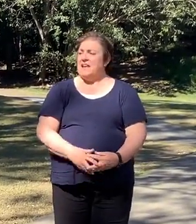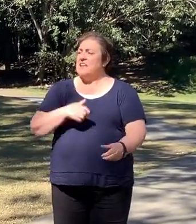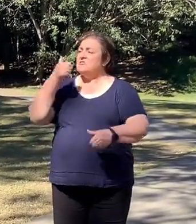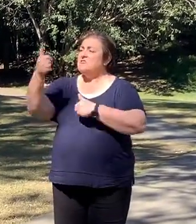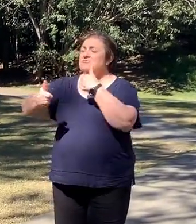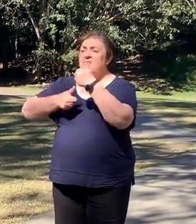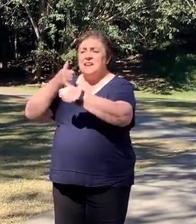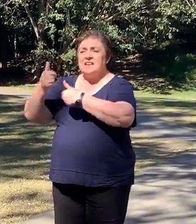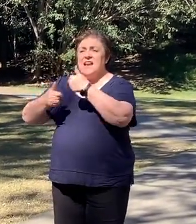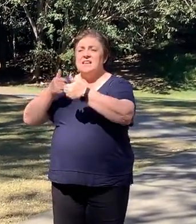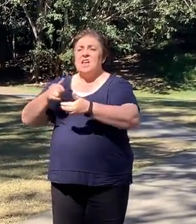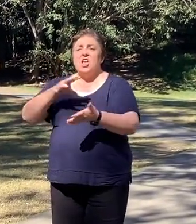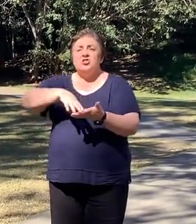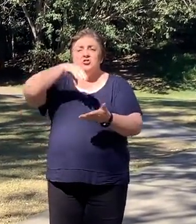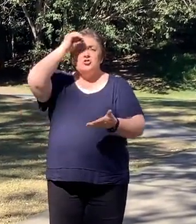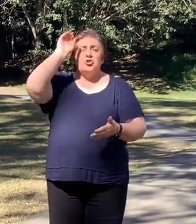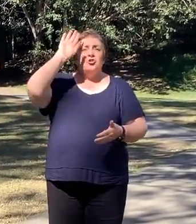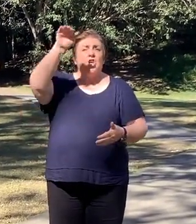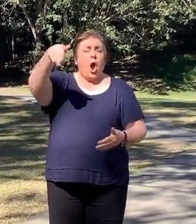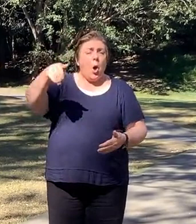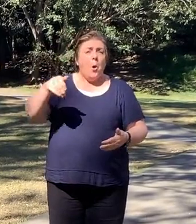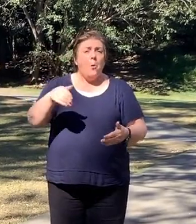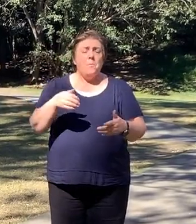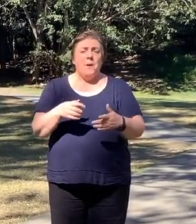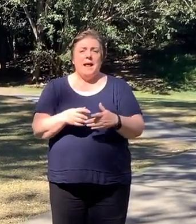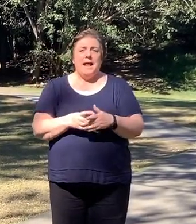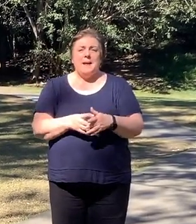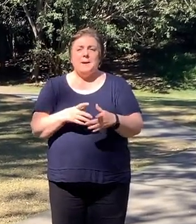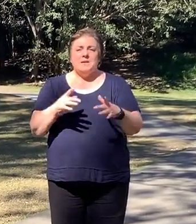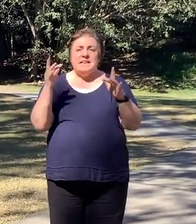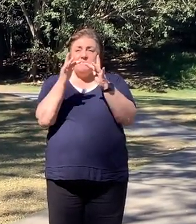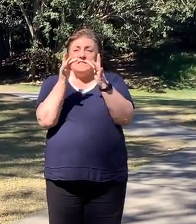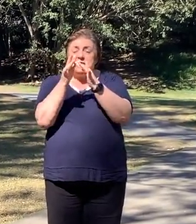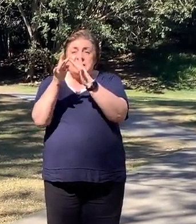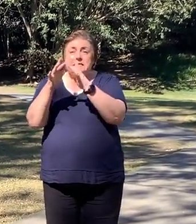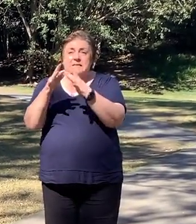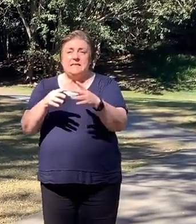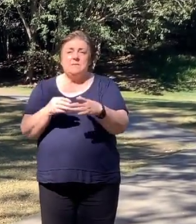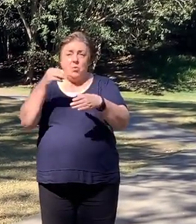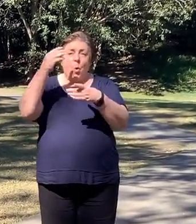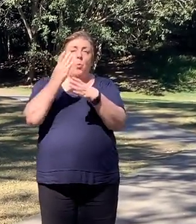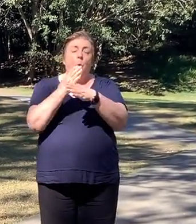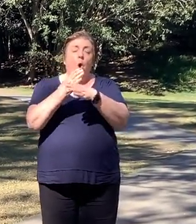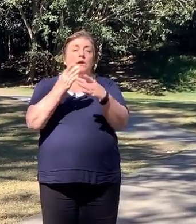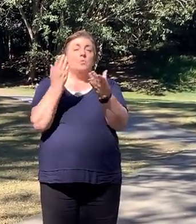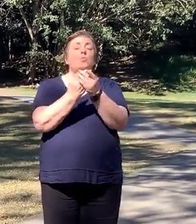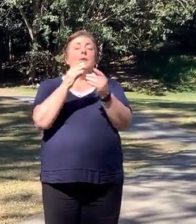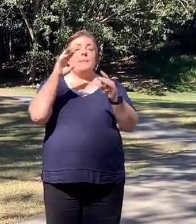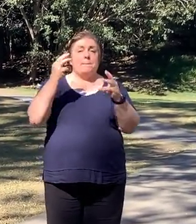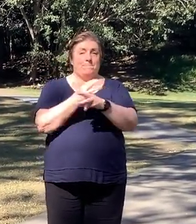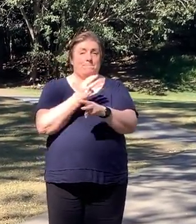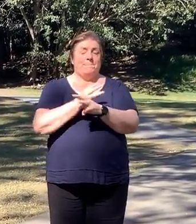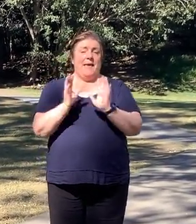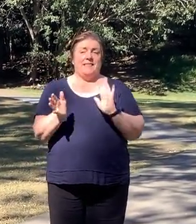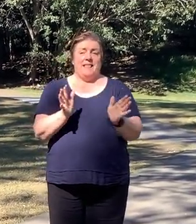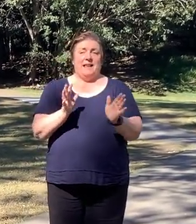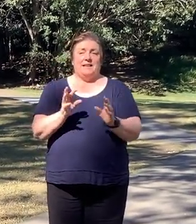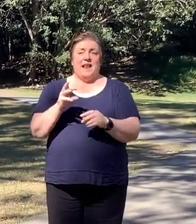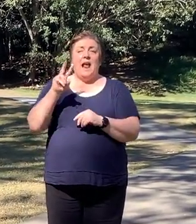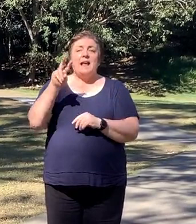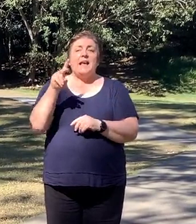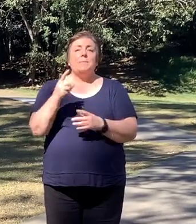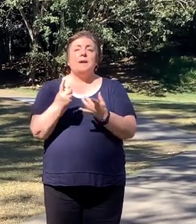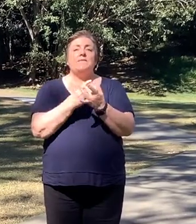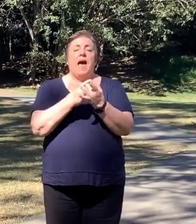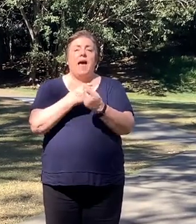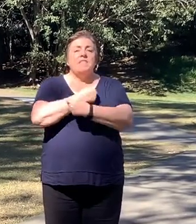Congratulations. So students at home, make sure you keep interacting with Mathletics online as well. A couple of other really good bits of news